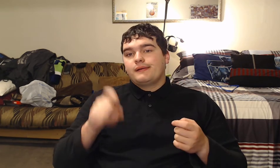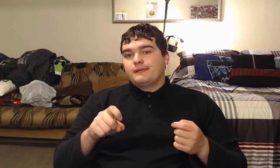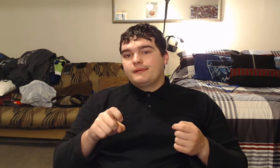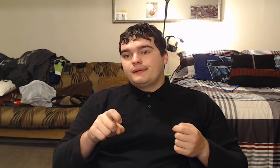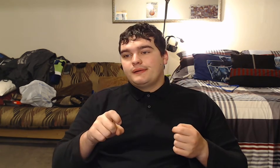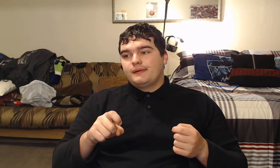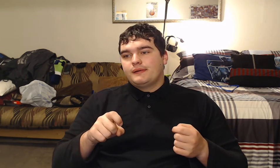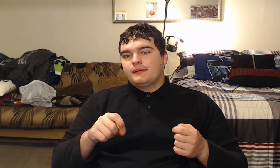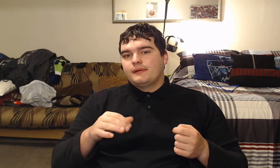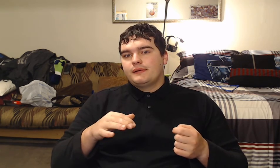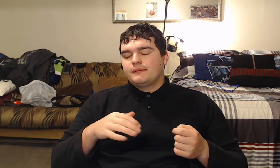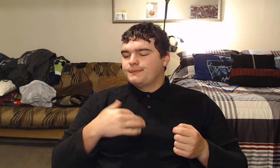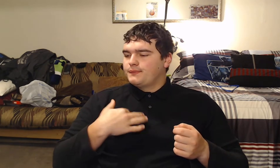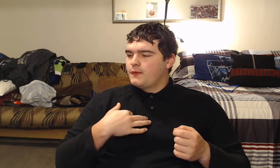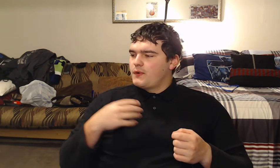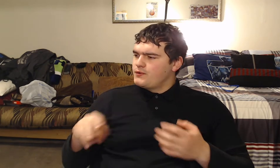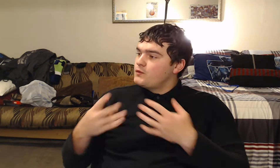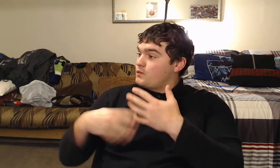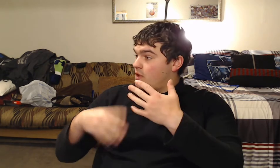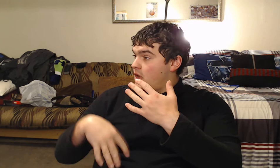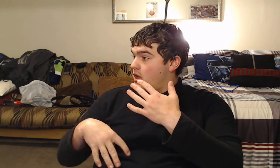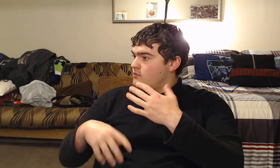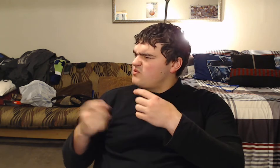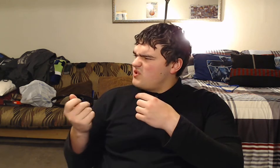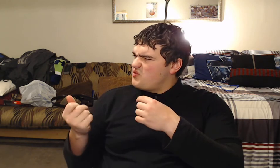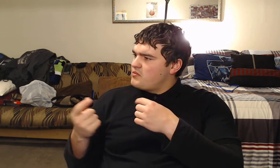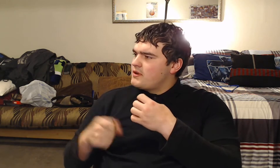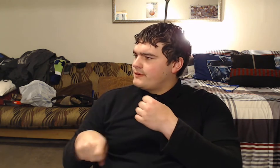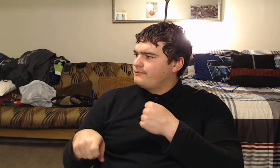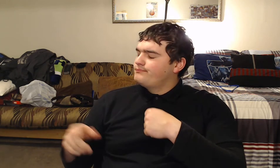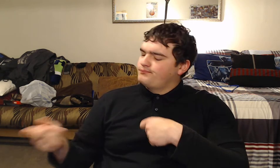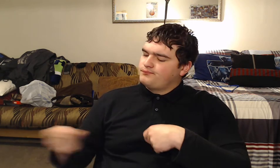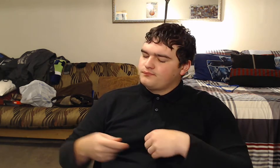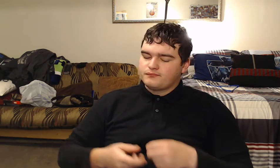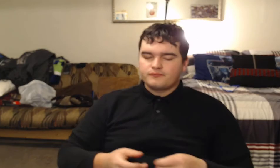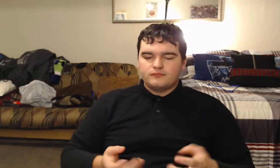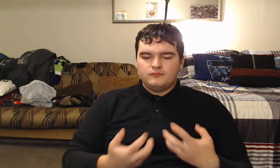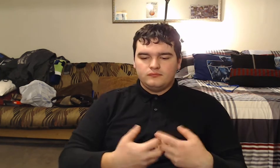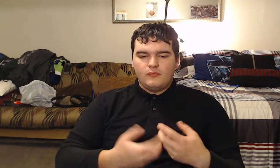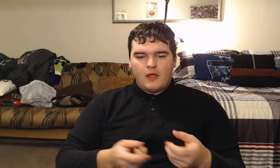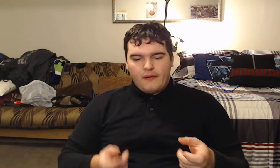He would put the blood in the machine and then he would know what was wrong.